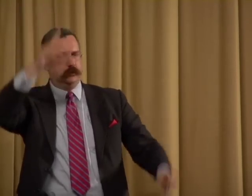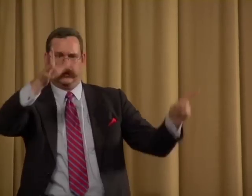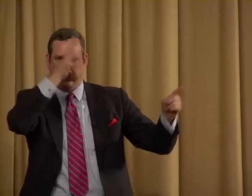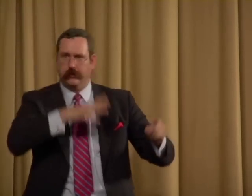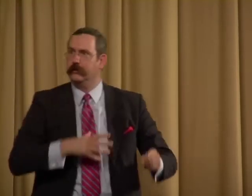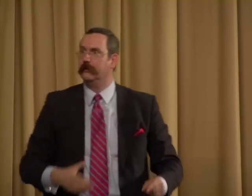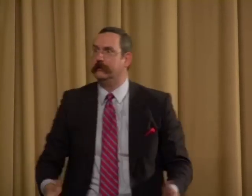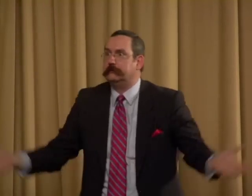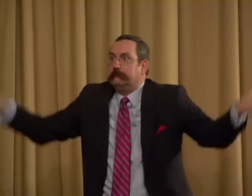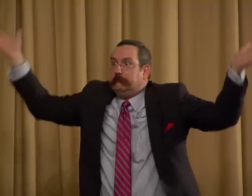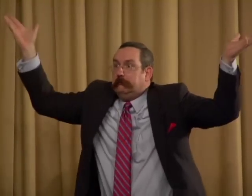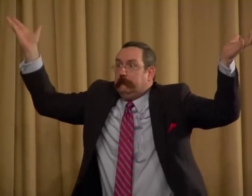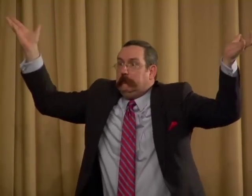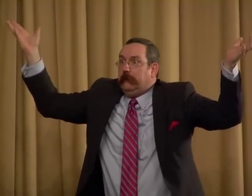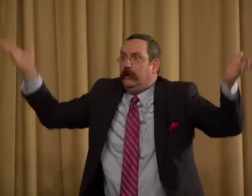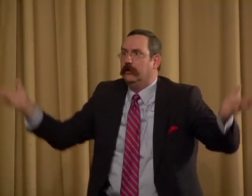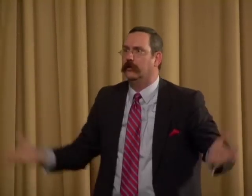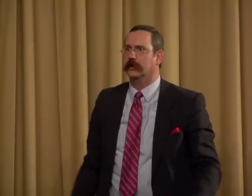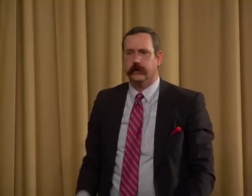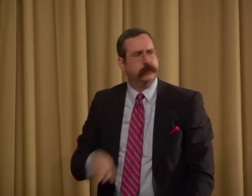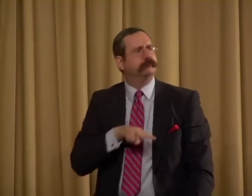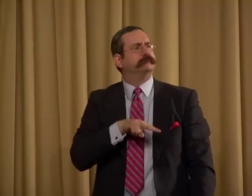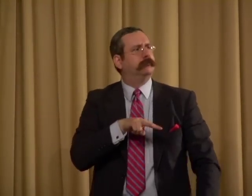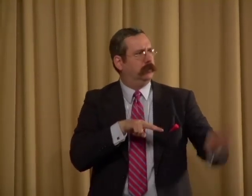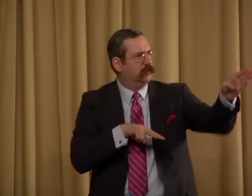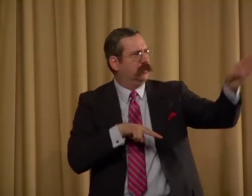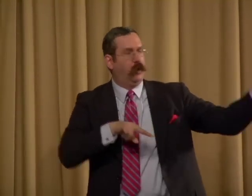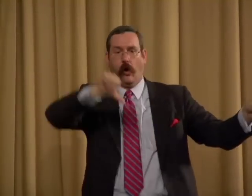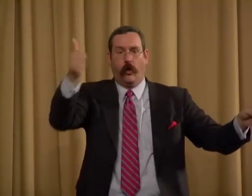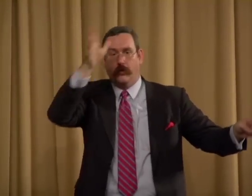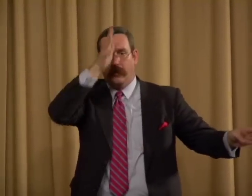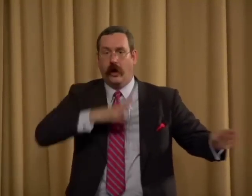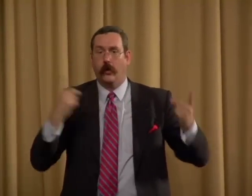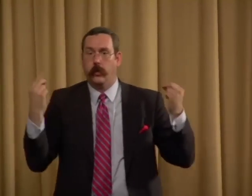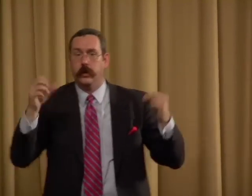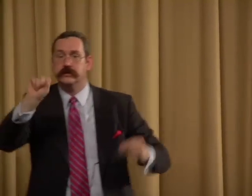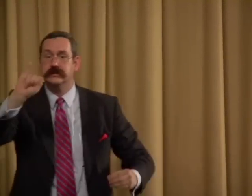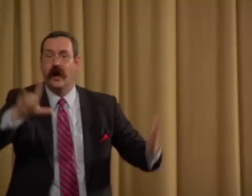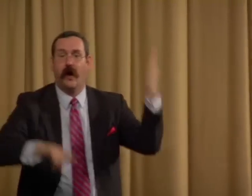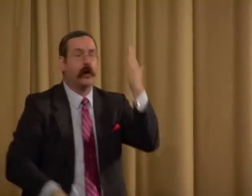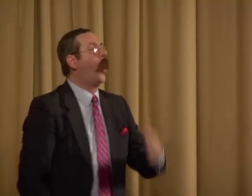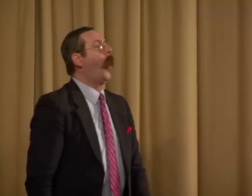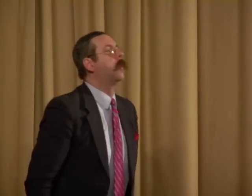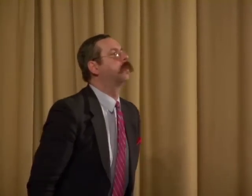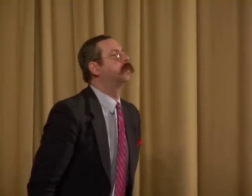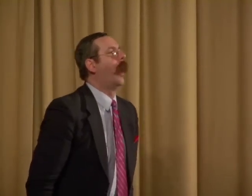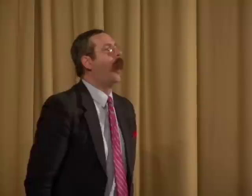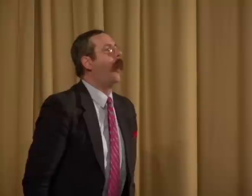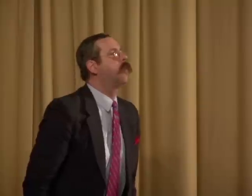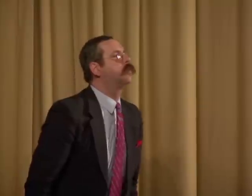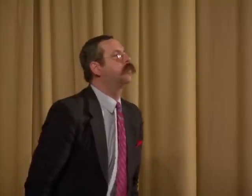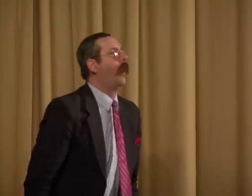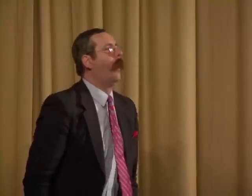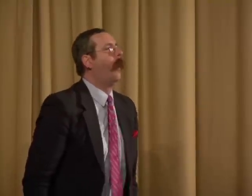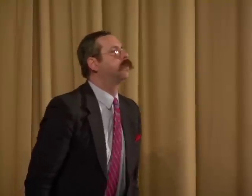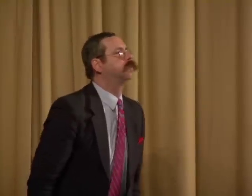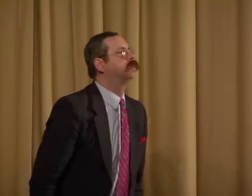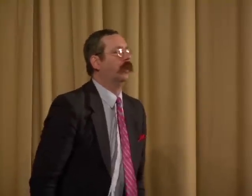off the way, and they were saying, oh, no wind. And what they started to do was blow the